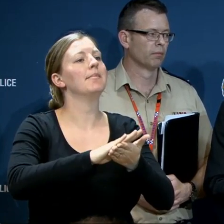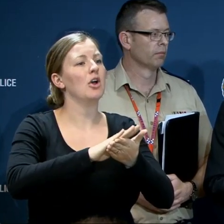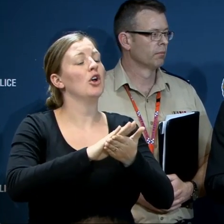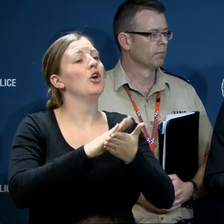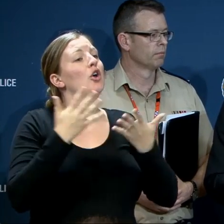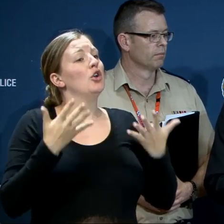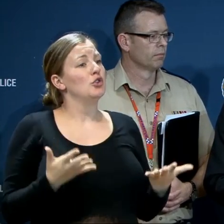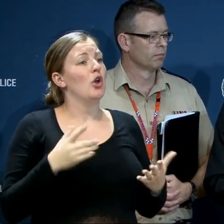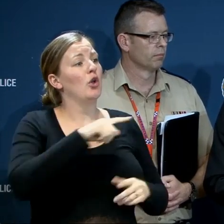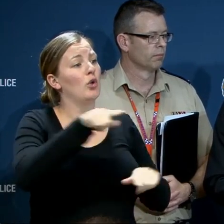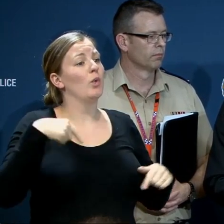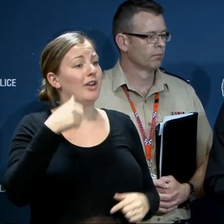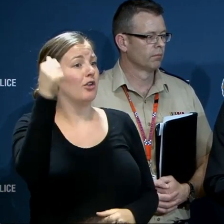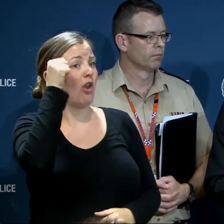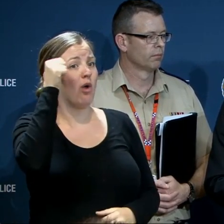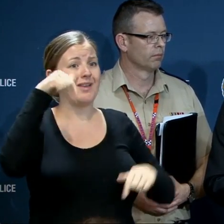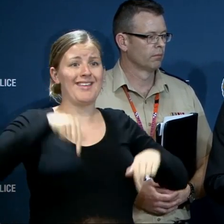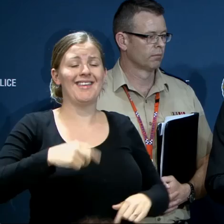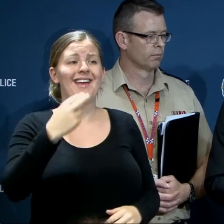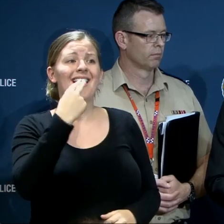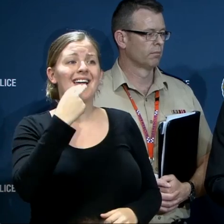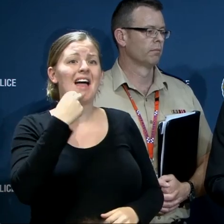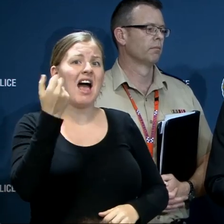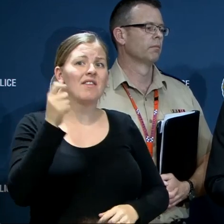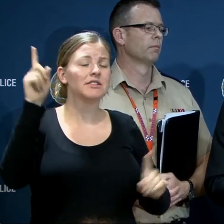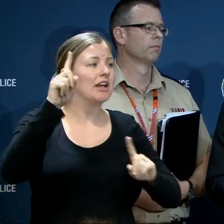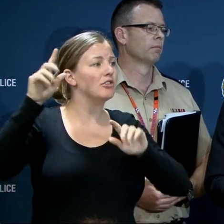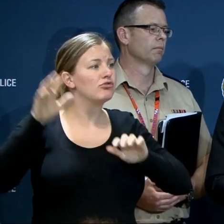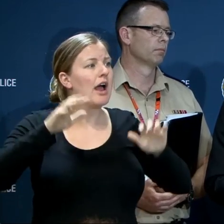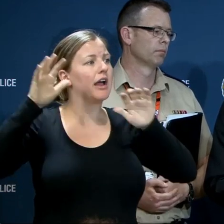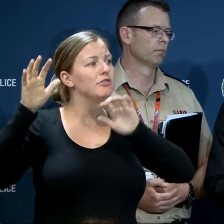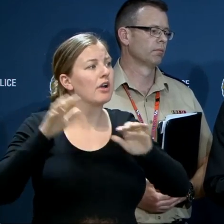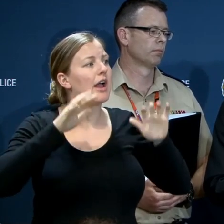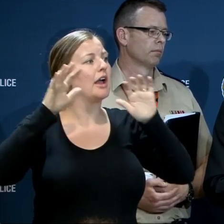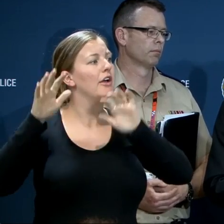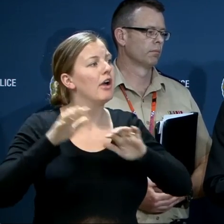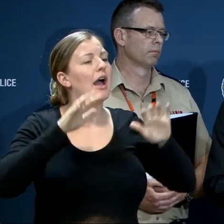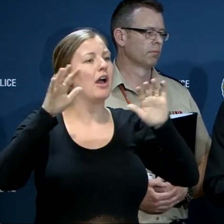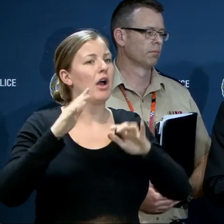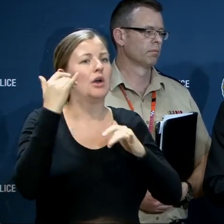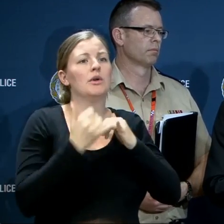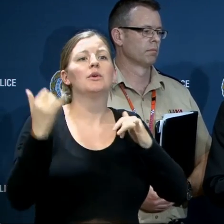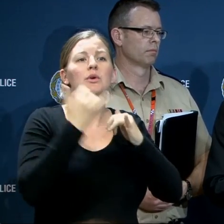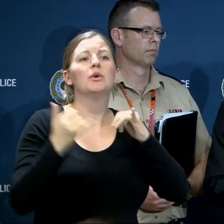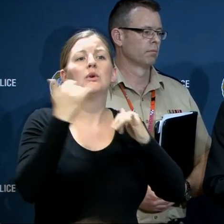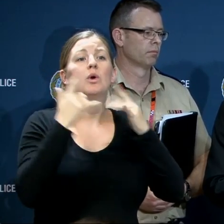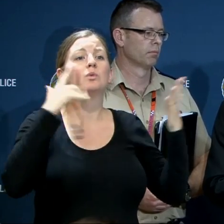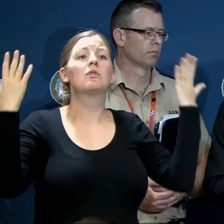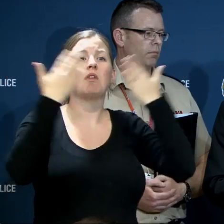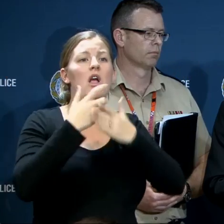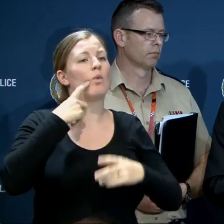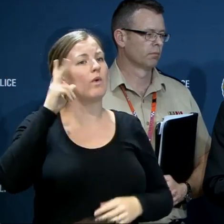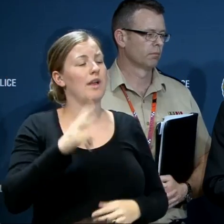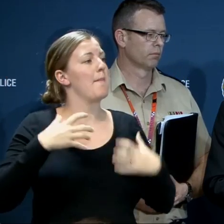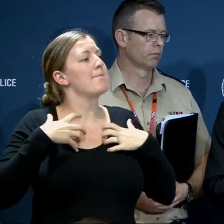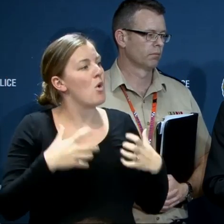as we've probably already seen across the Adelaide area we've got a little bit of rain intensifying increasing that will continue into this evening so we'll see